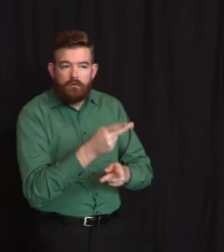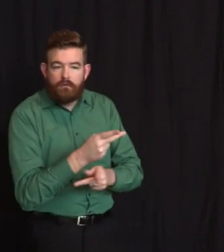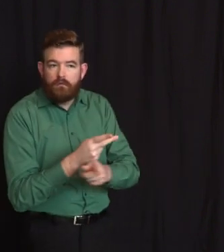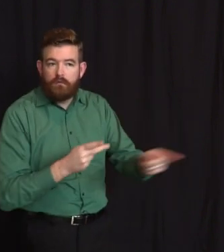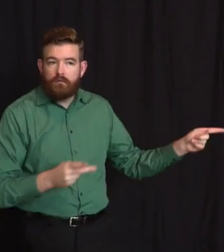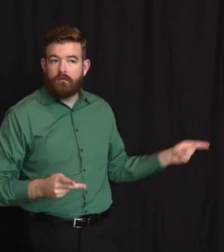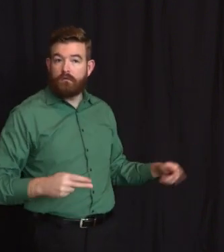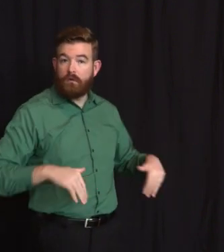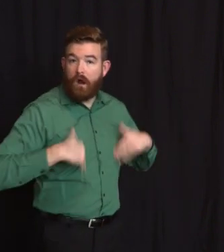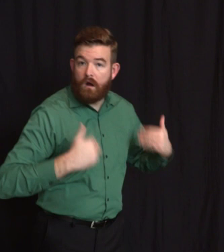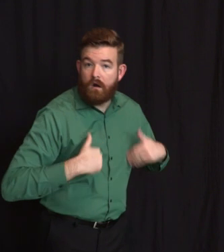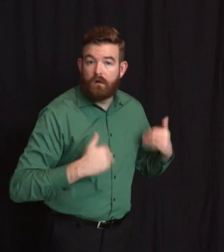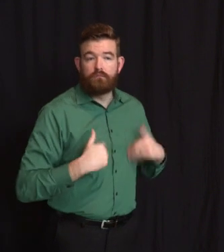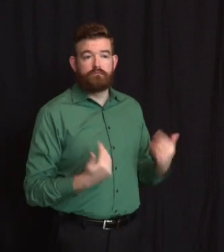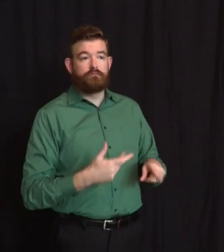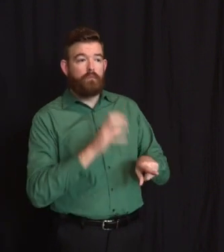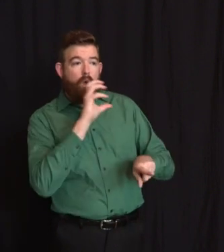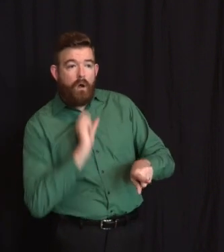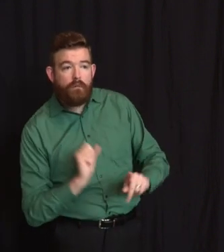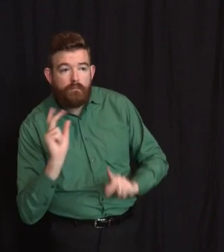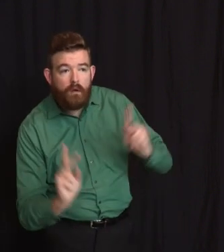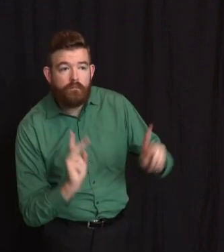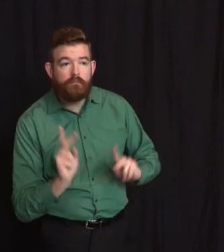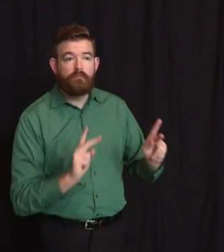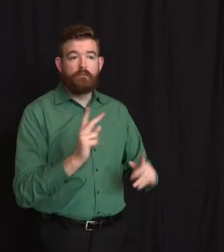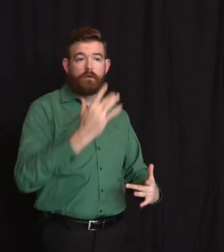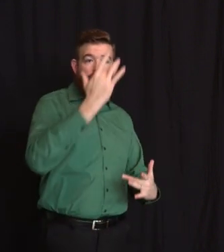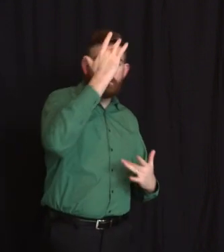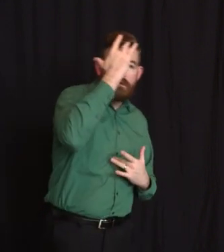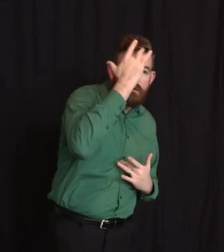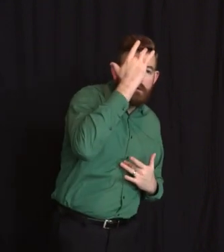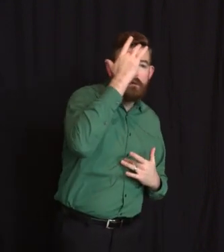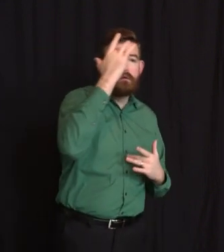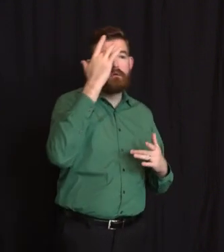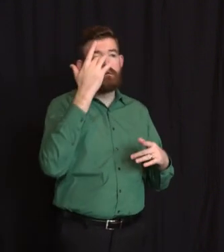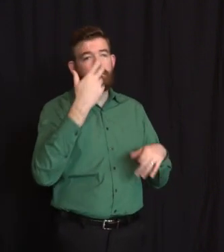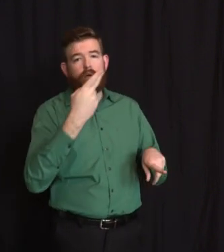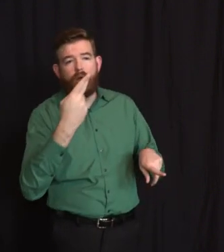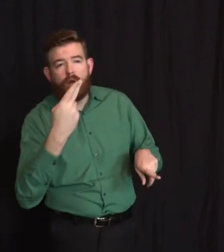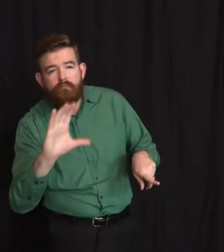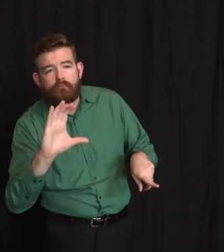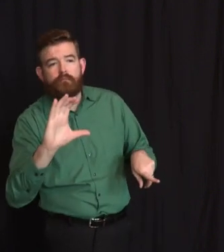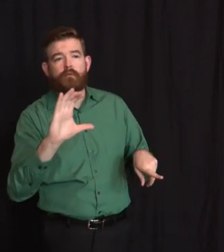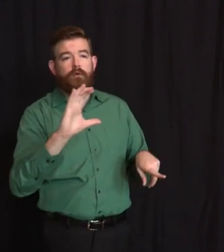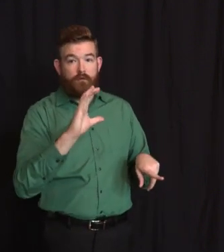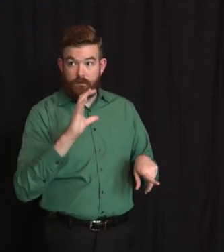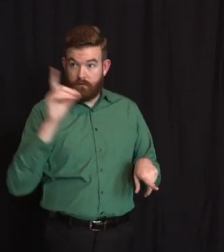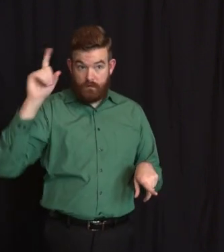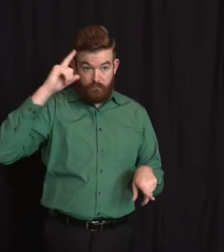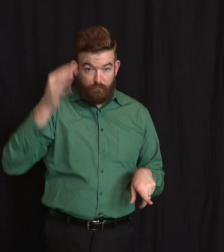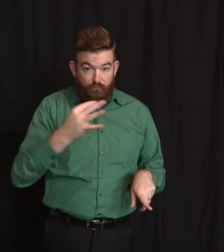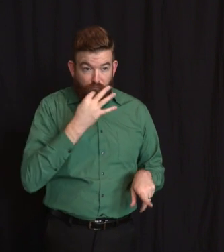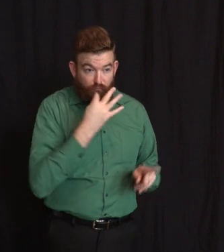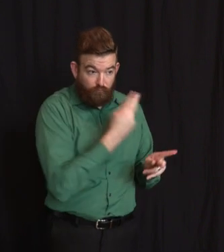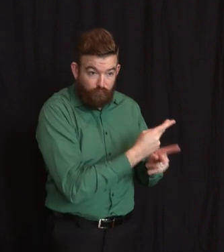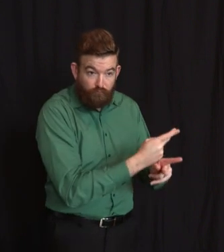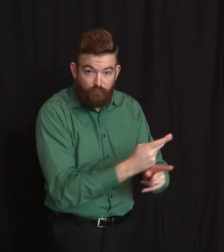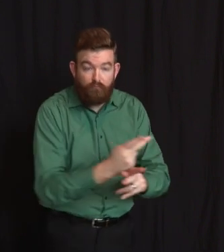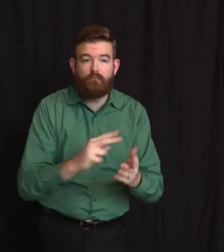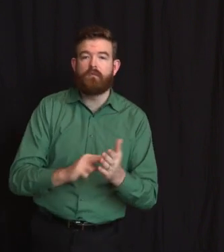Those are words to guide us. Indeed, I want to give my dear friend Lou Stilato a shout out. He and I are co-chairs of the Hubert Humphrey fan club in